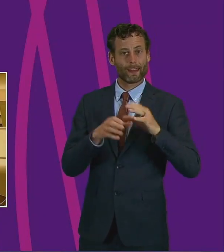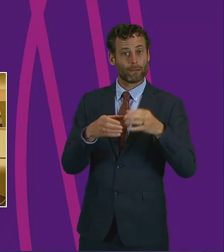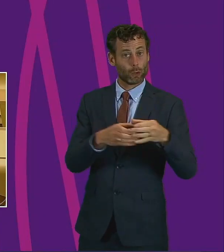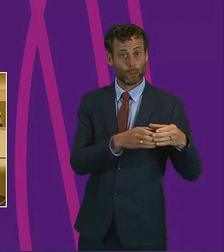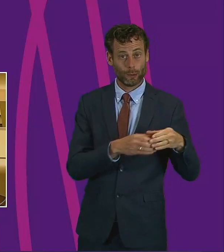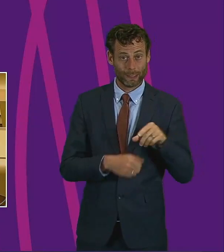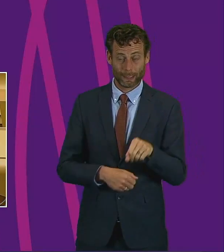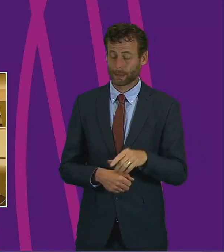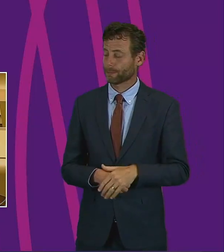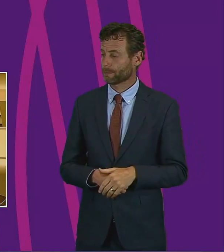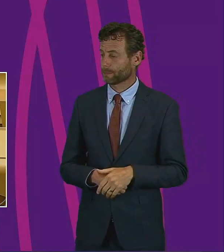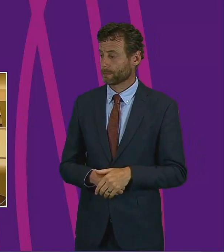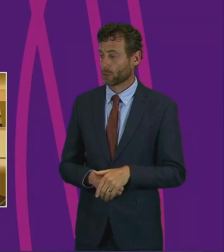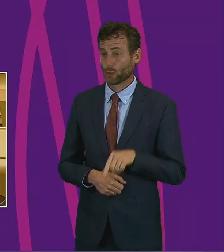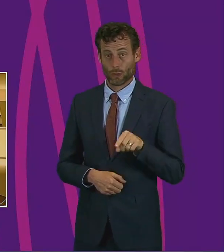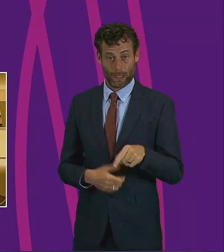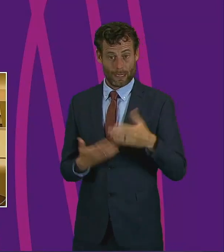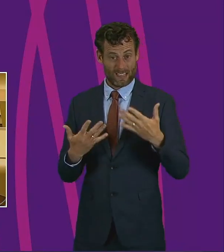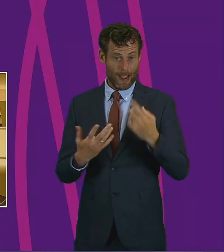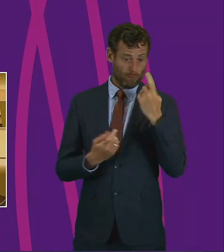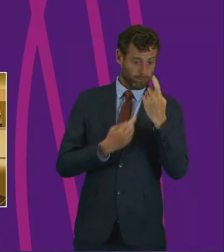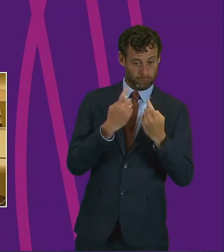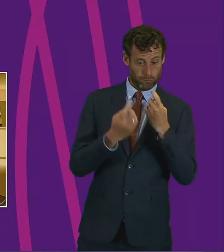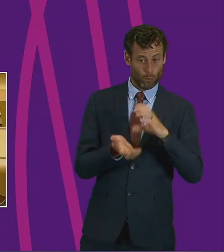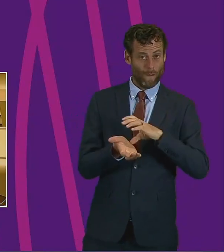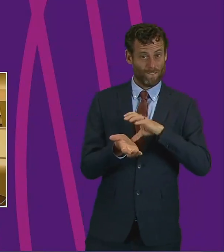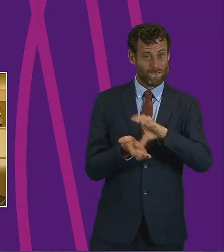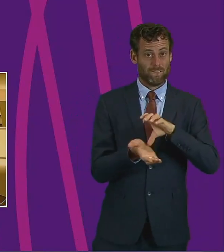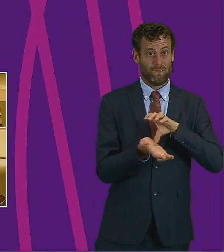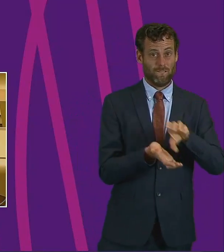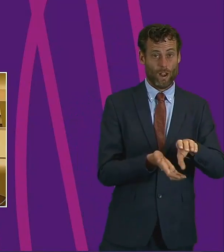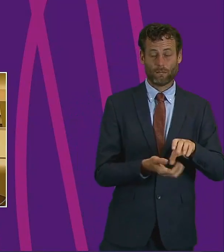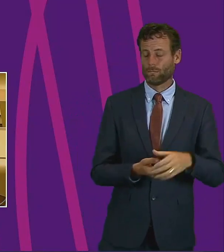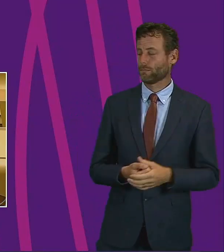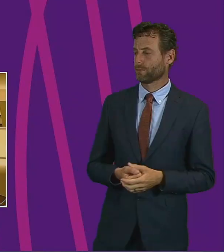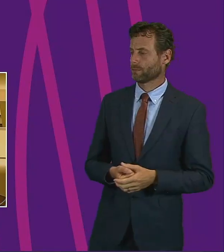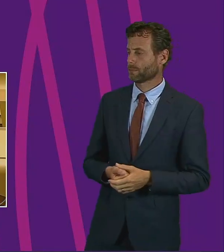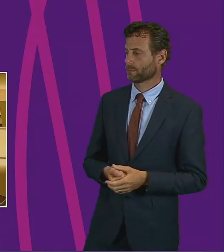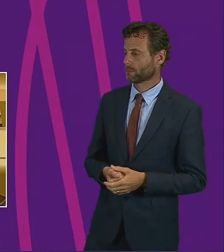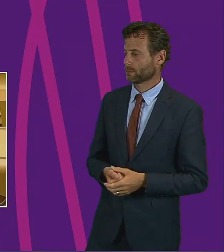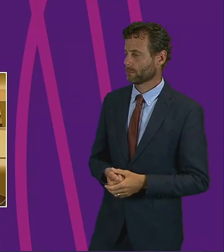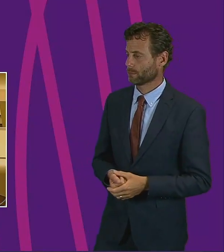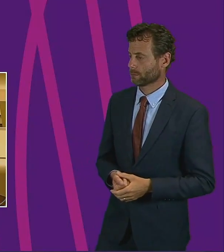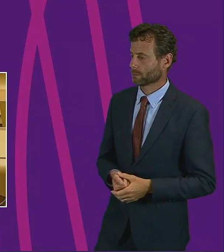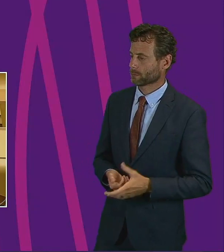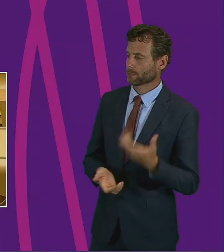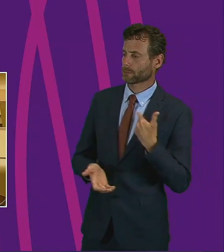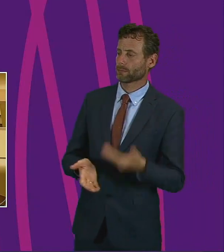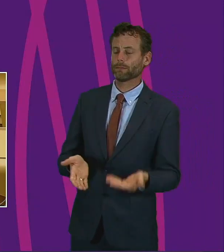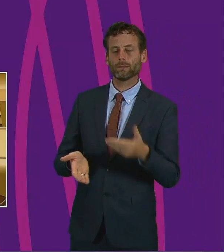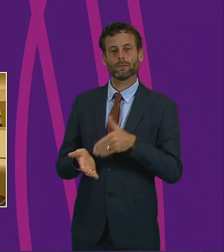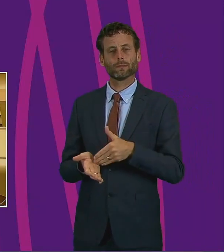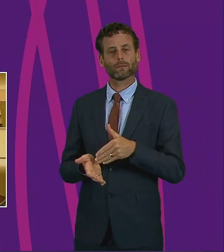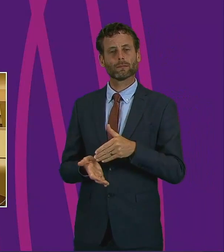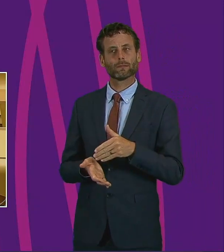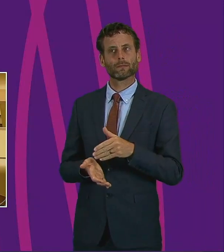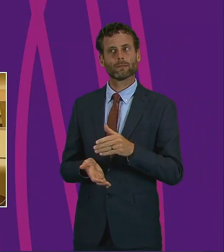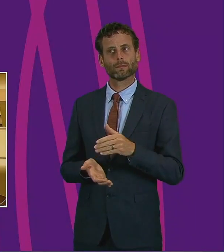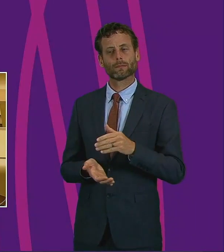under active consideration. I would also stress that the